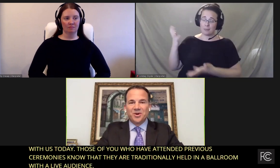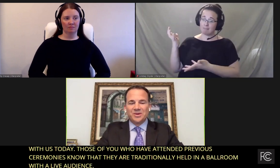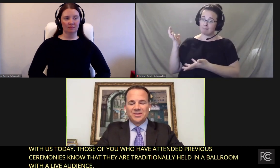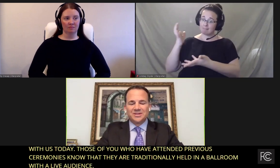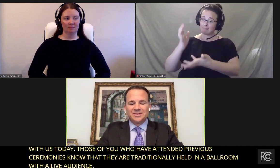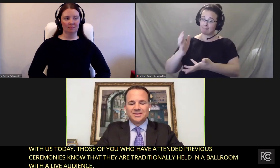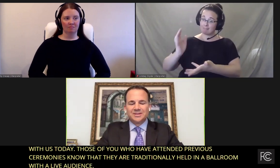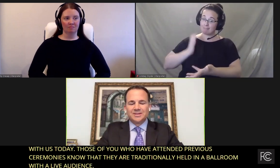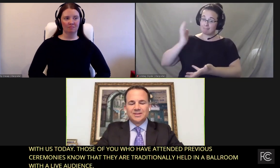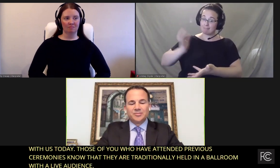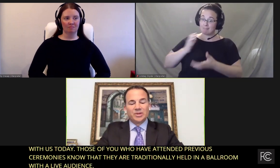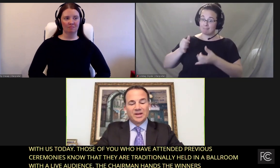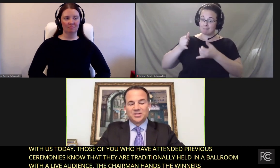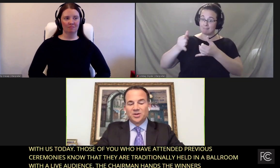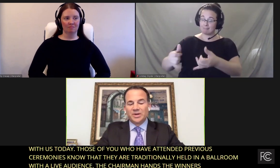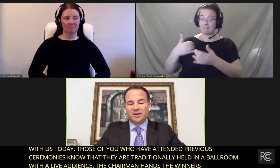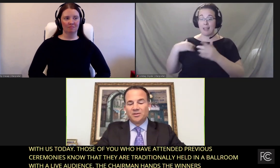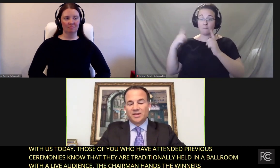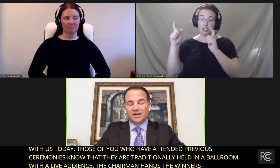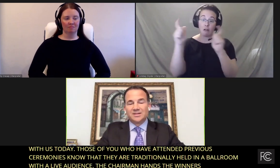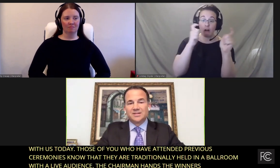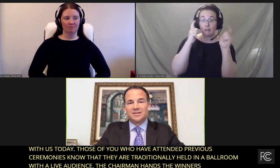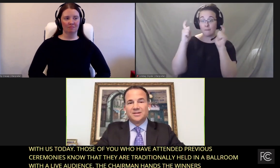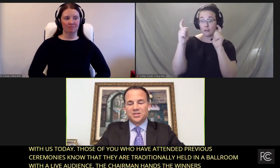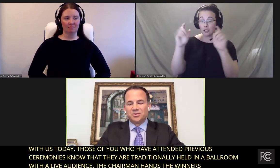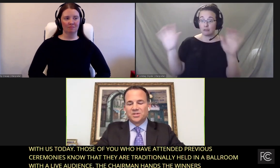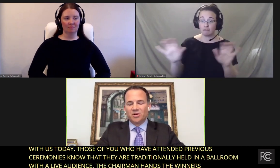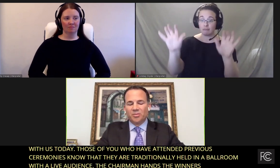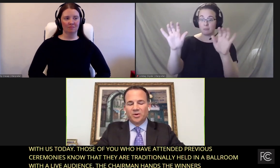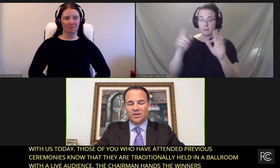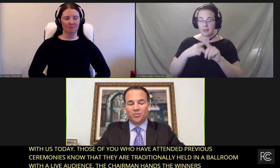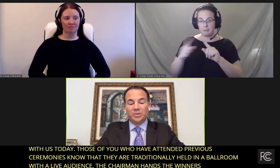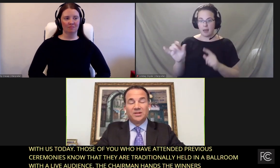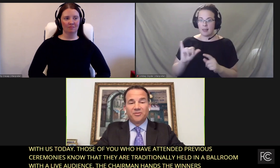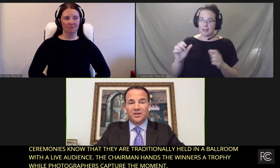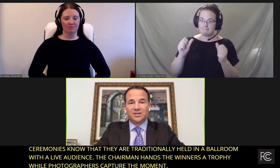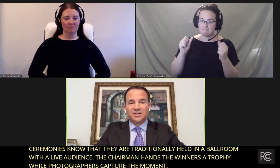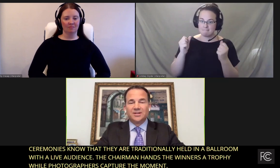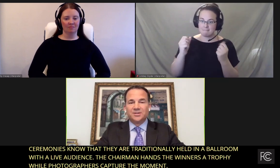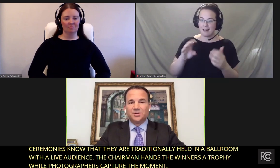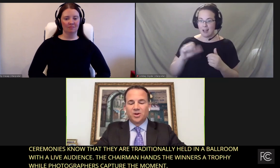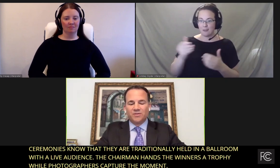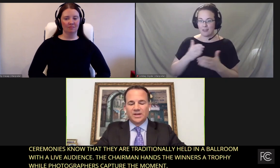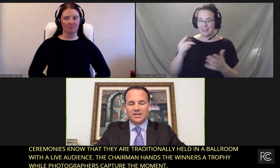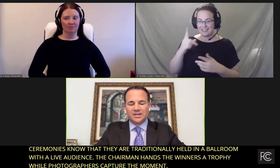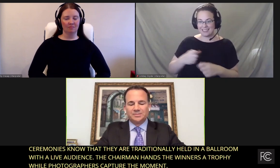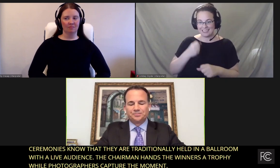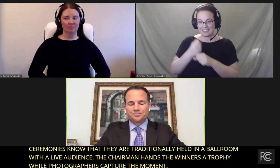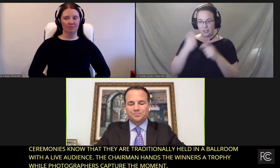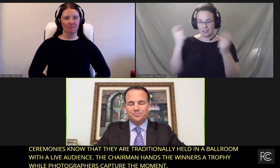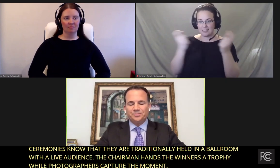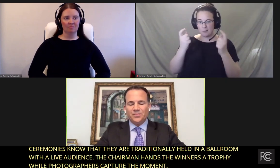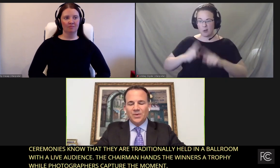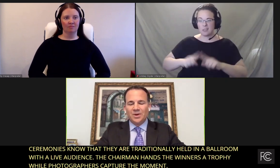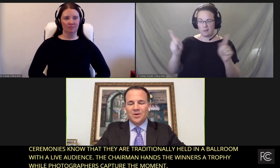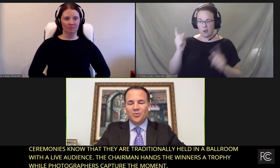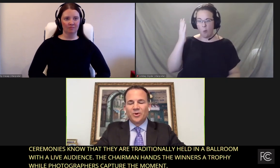capture the moment. But like so many other things, this year's ceremony will be different due to COVID-19.